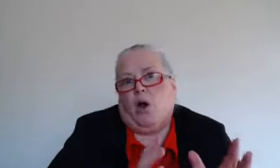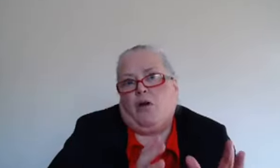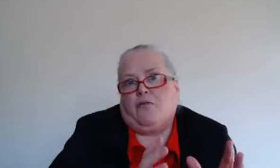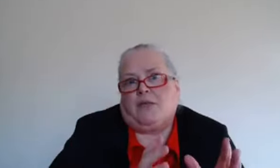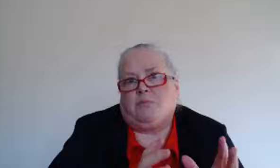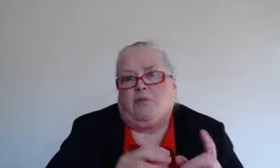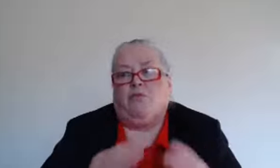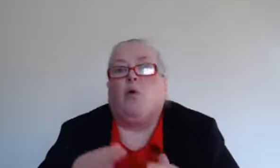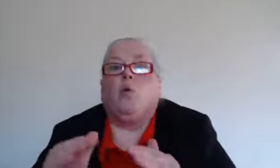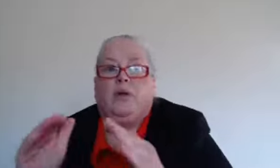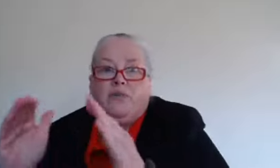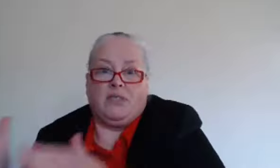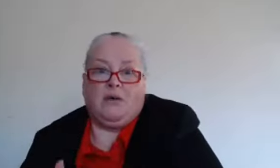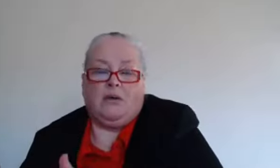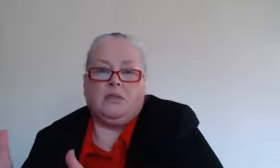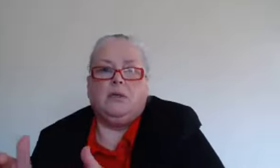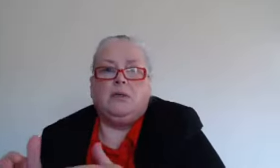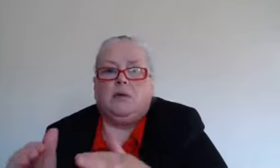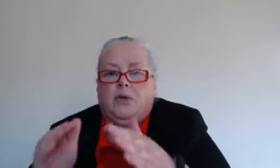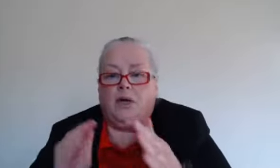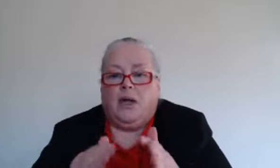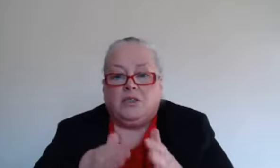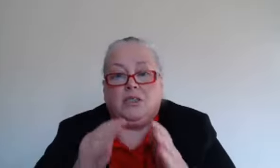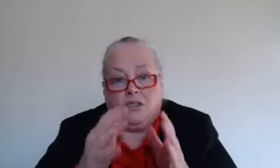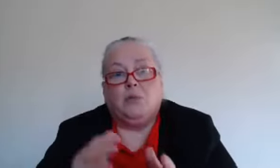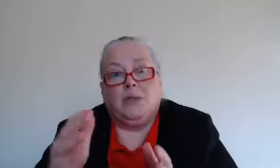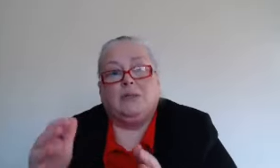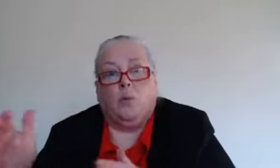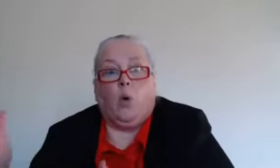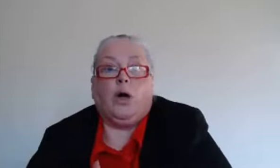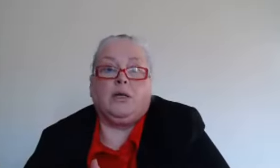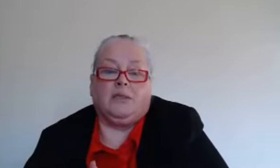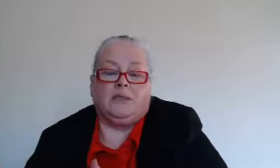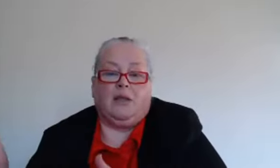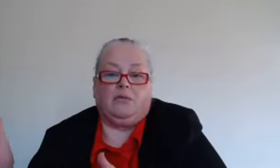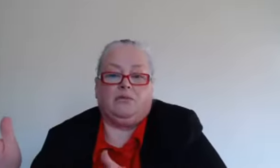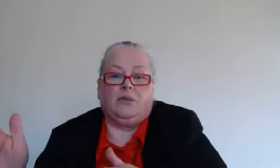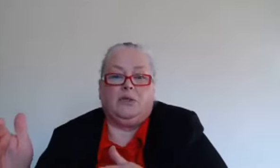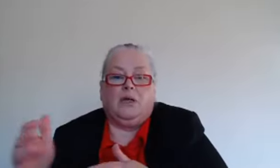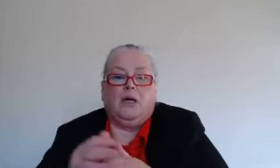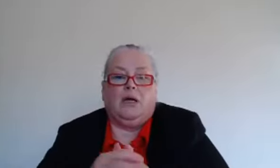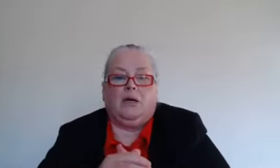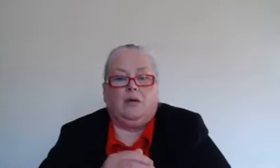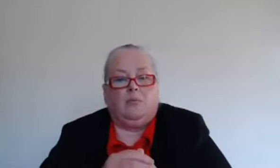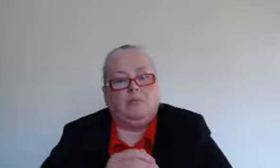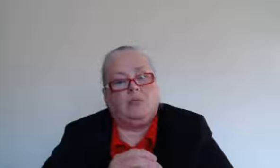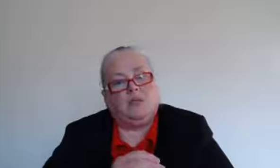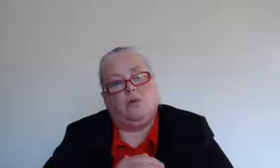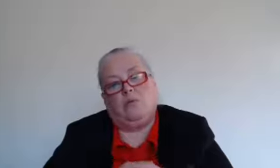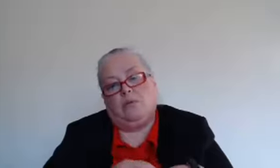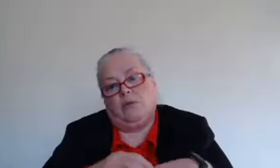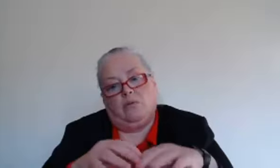perfect before we even start so we're not actually doing the work itself so you know